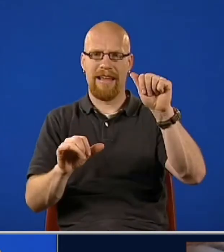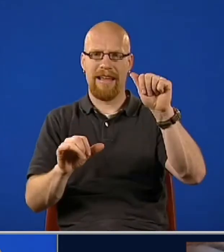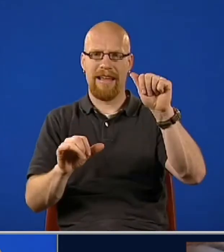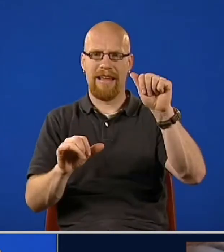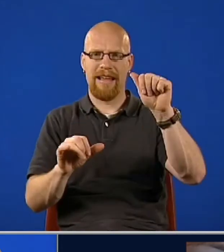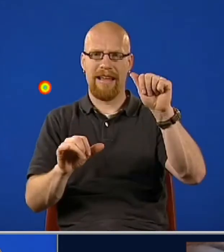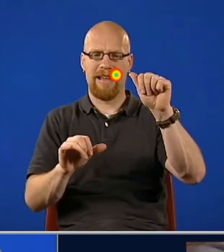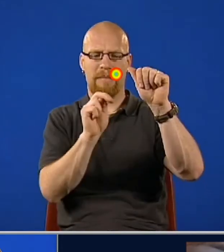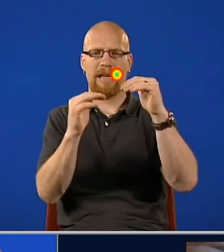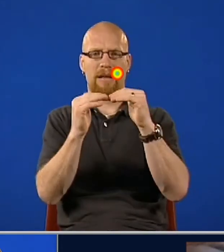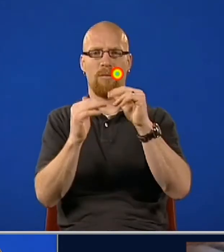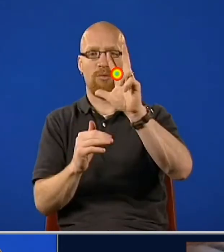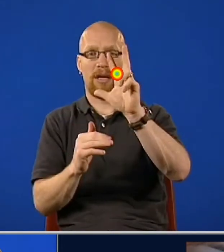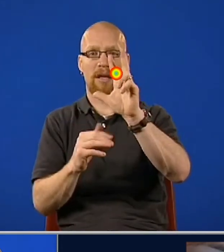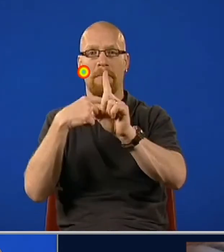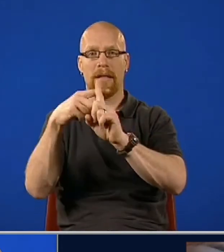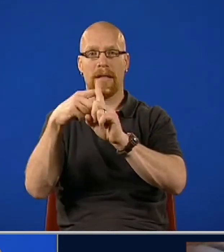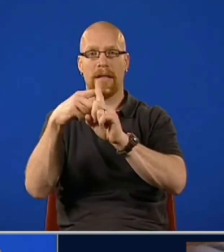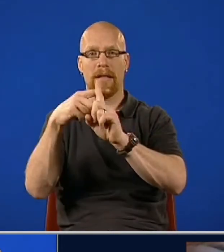equal